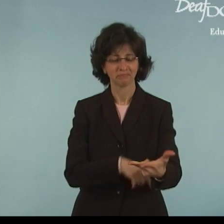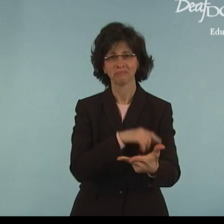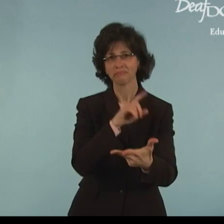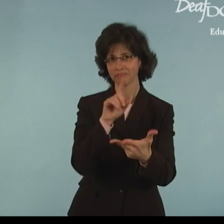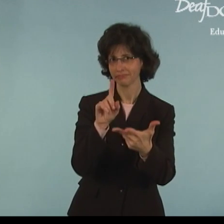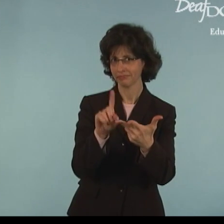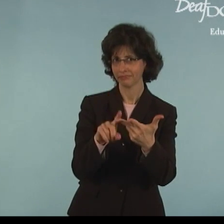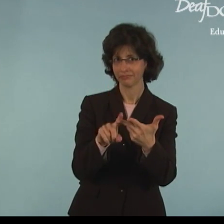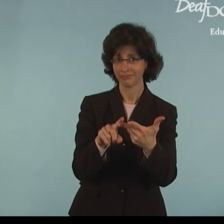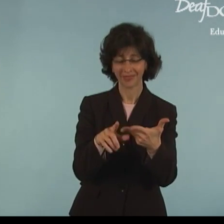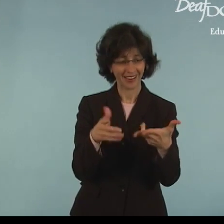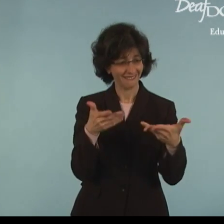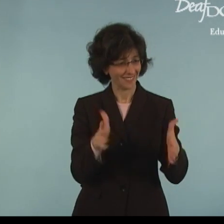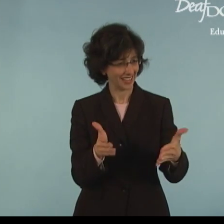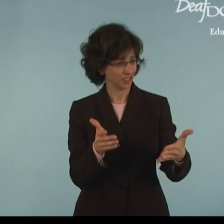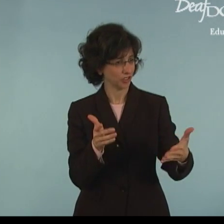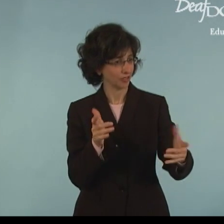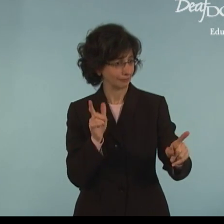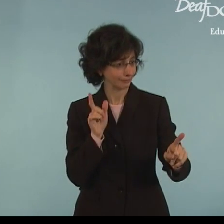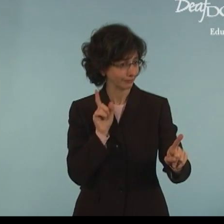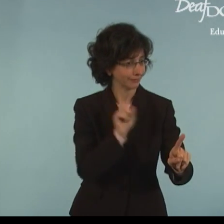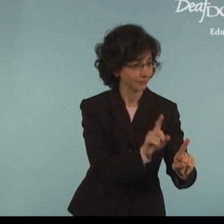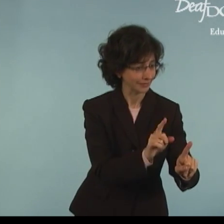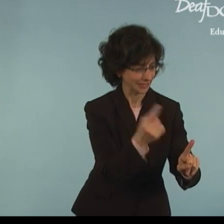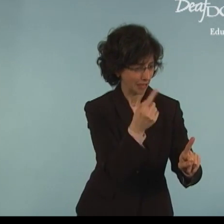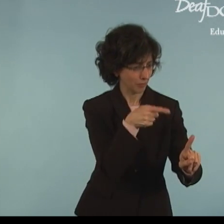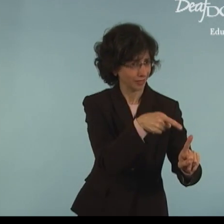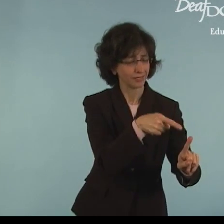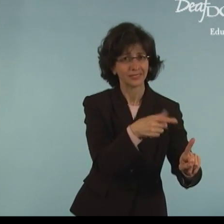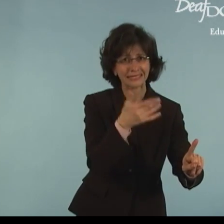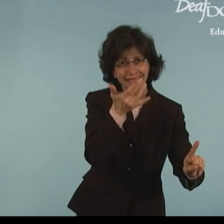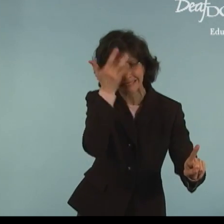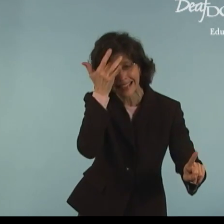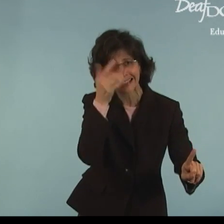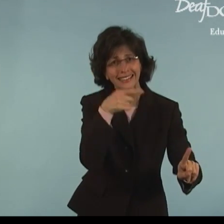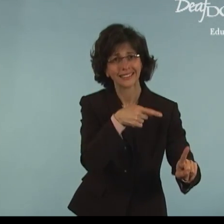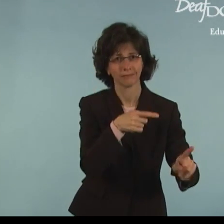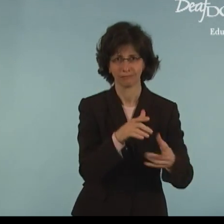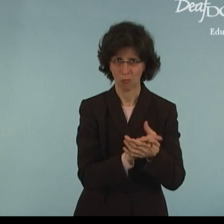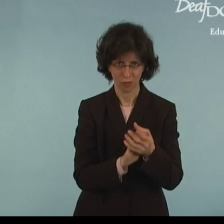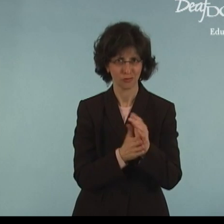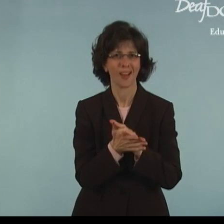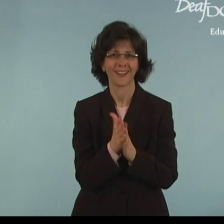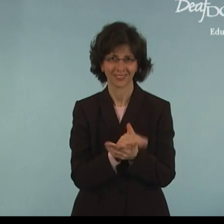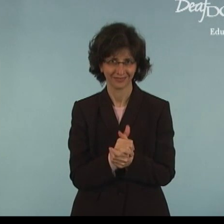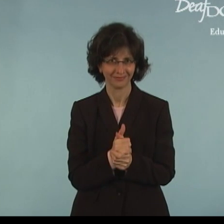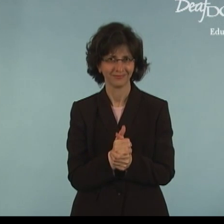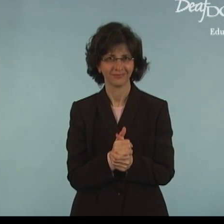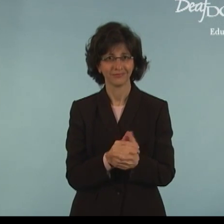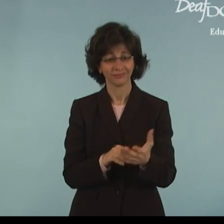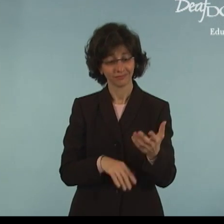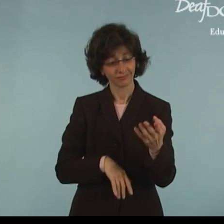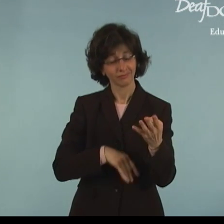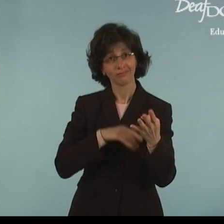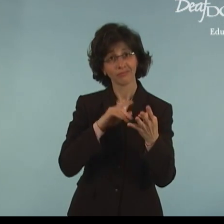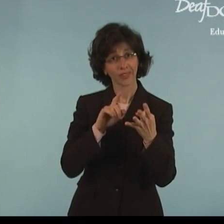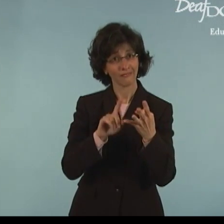Three, after being near someone who is sick, wash your hands. Four,